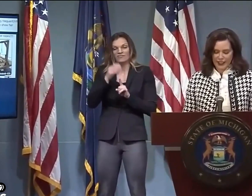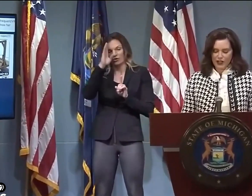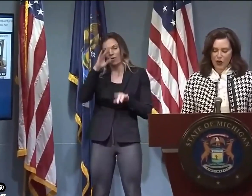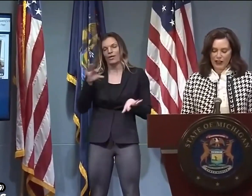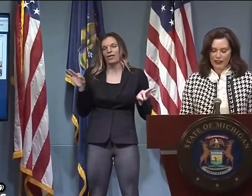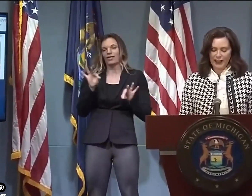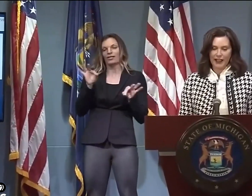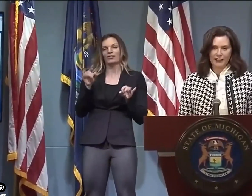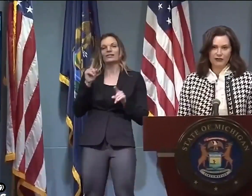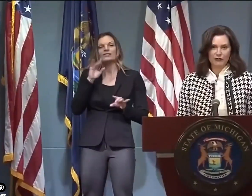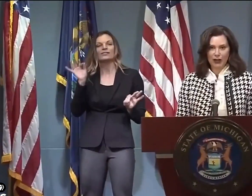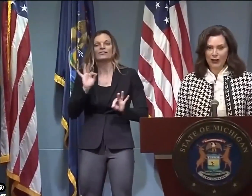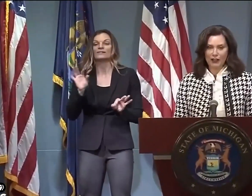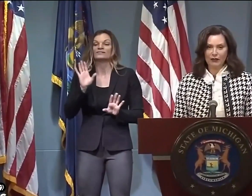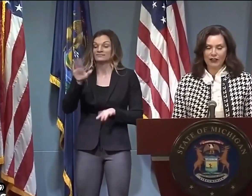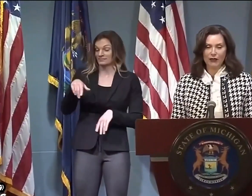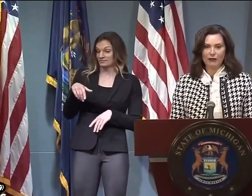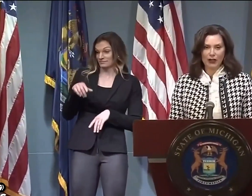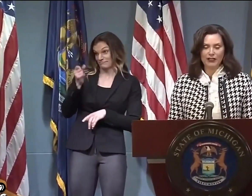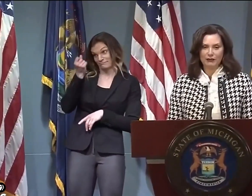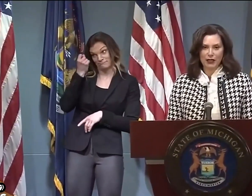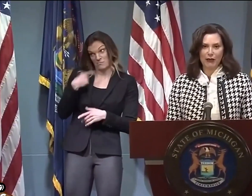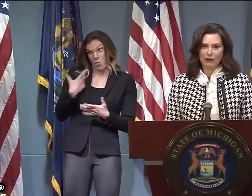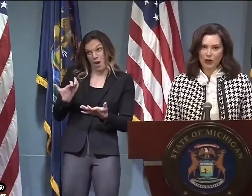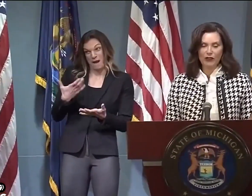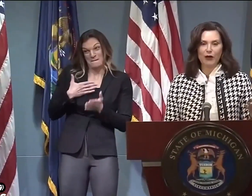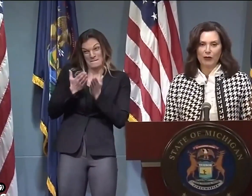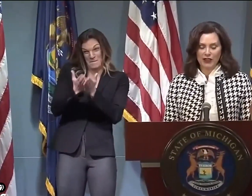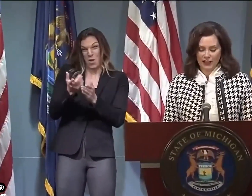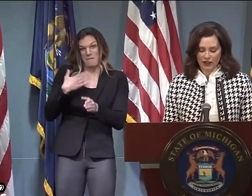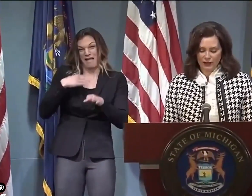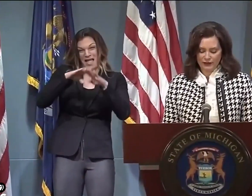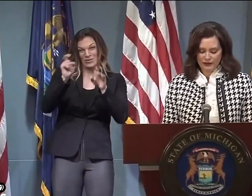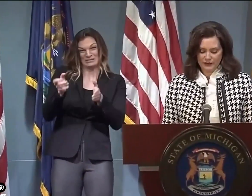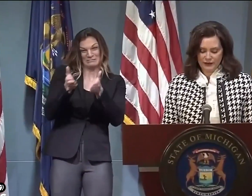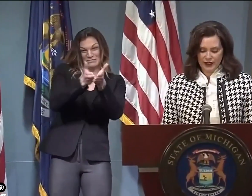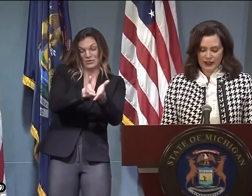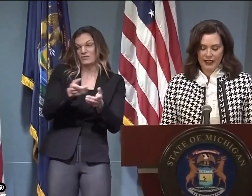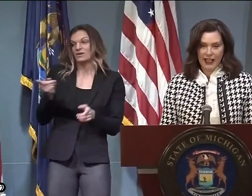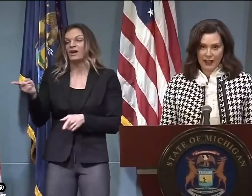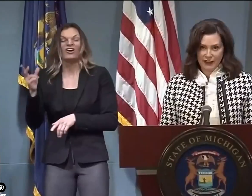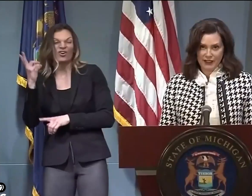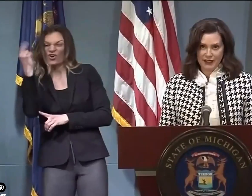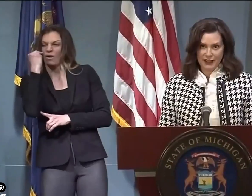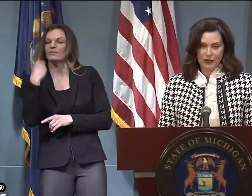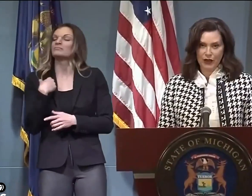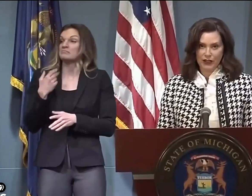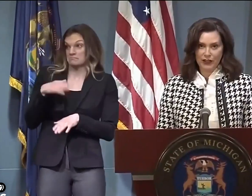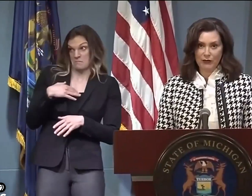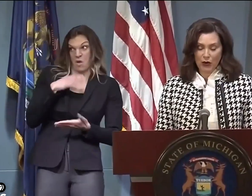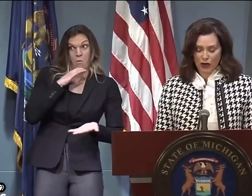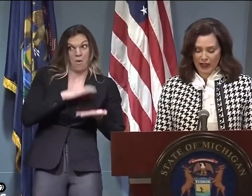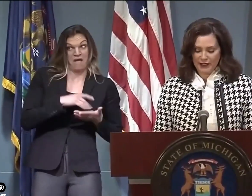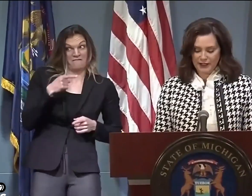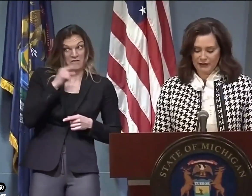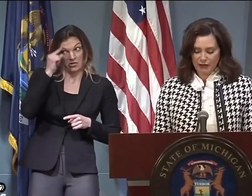Knowing it wouldn't make a difference, he jokingly asked if being married to me might move him up in the queue.